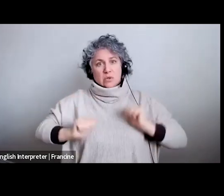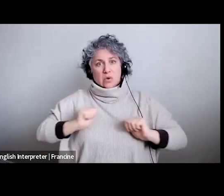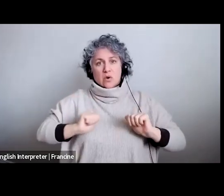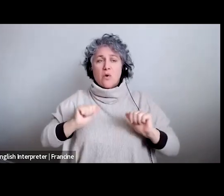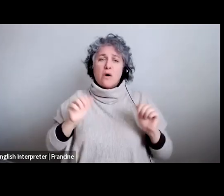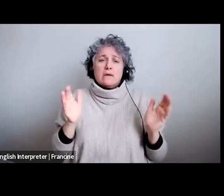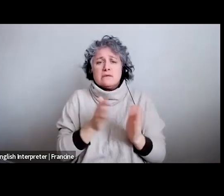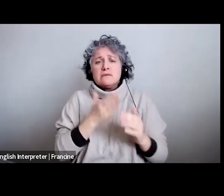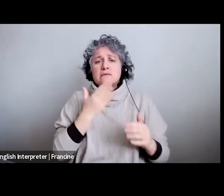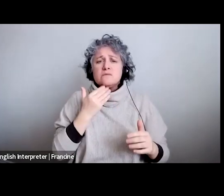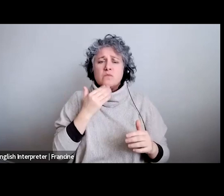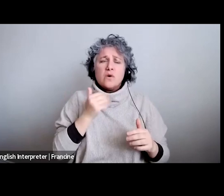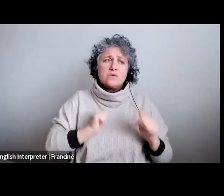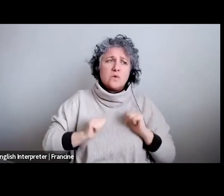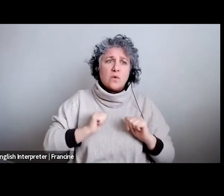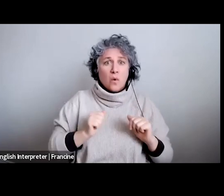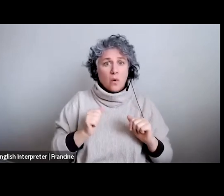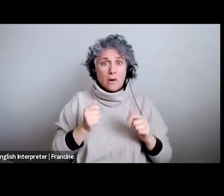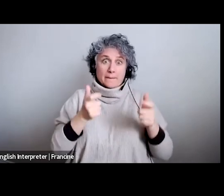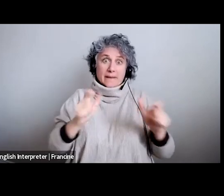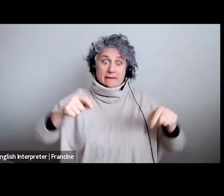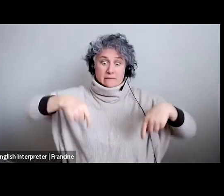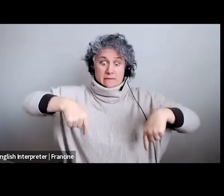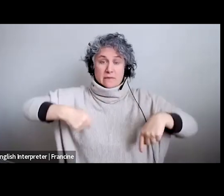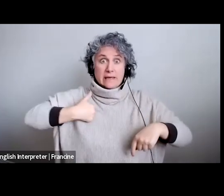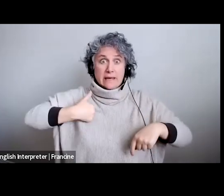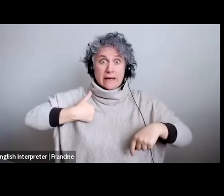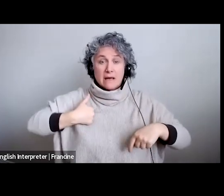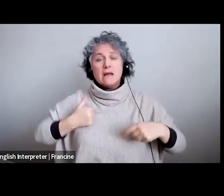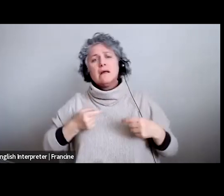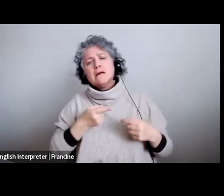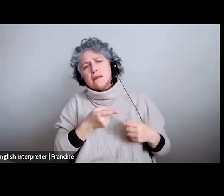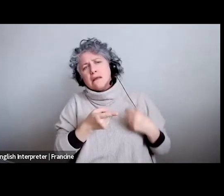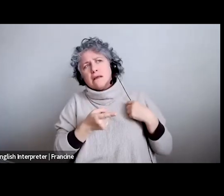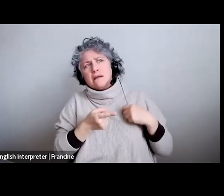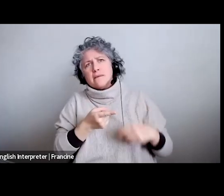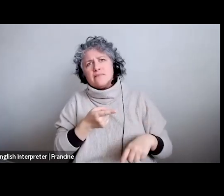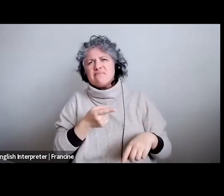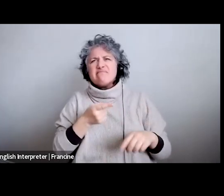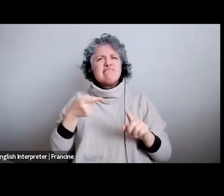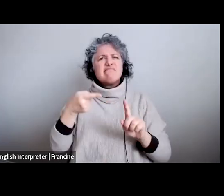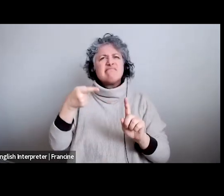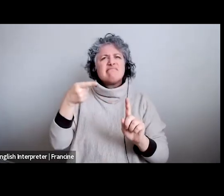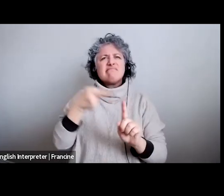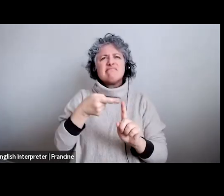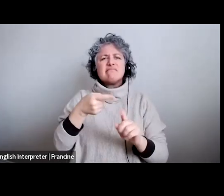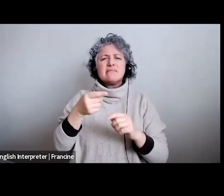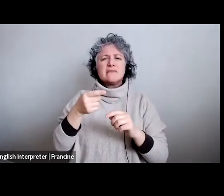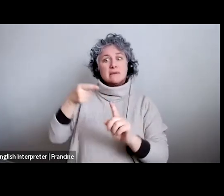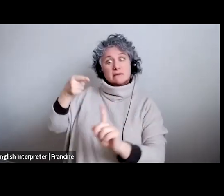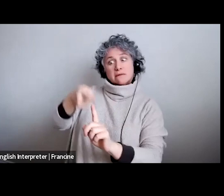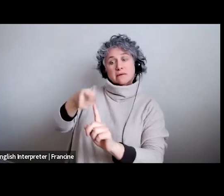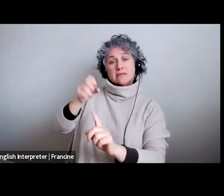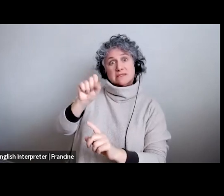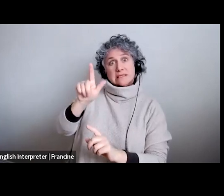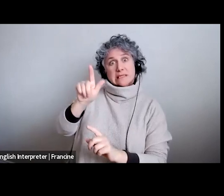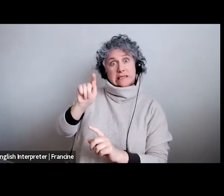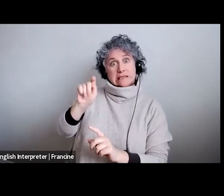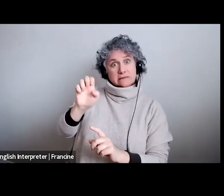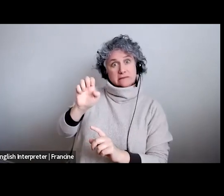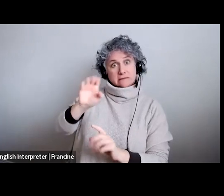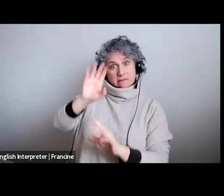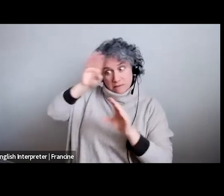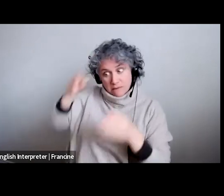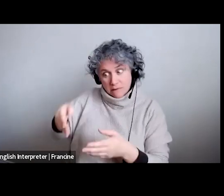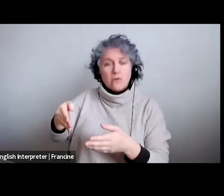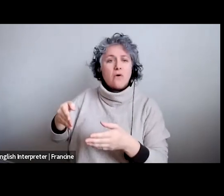something big in canada um they they it's not about how your slate it's important to have it at the end to get a sense but